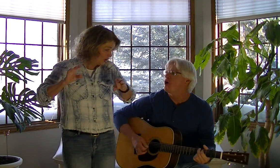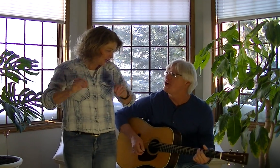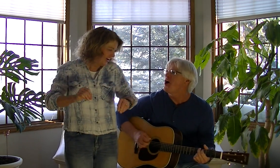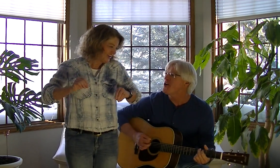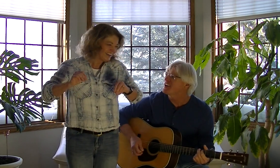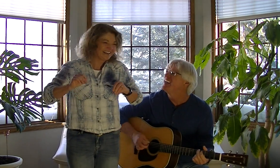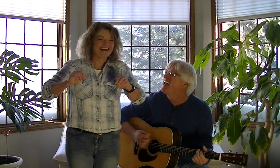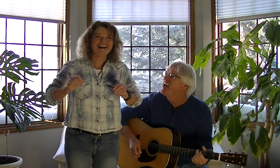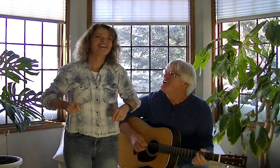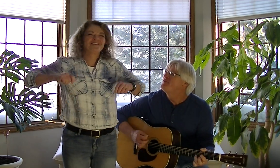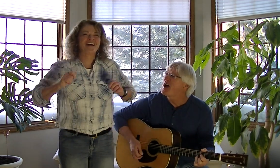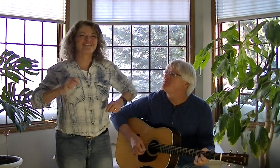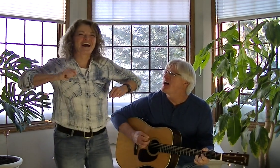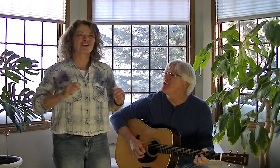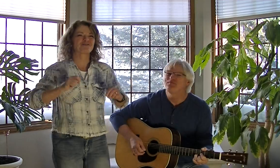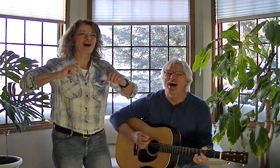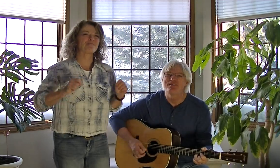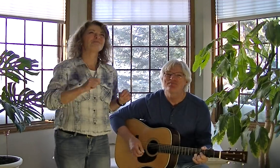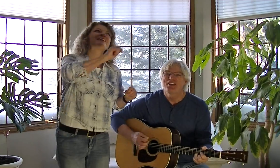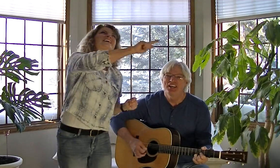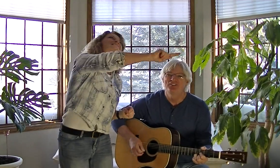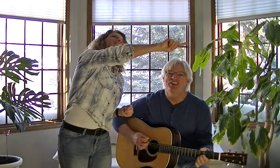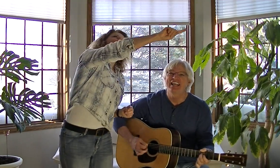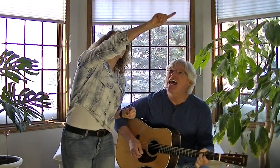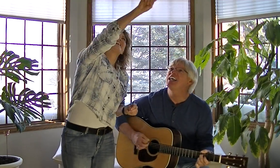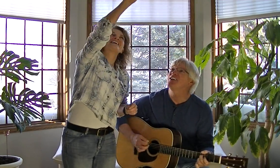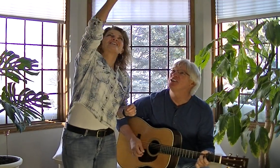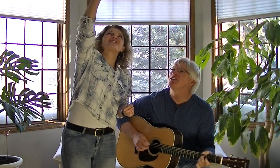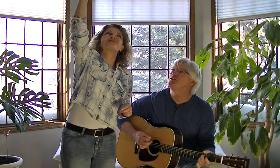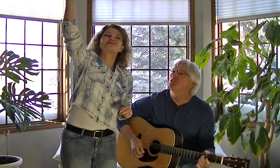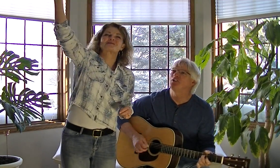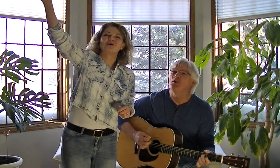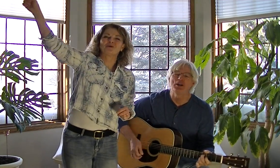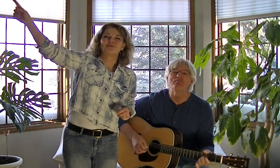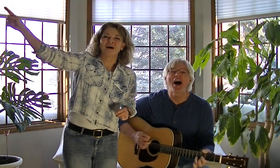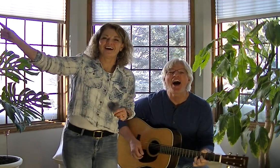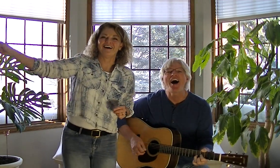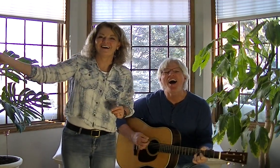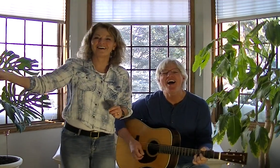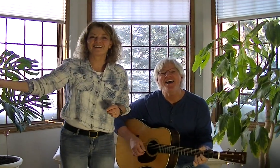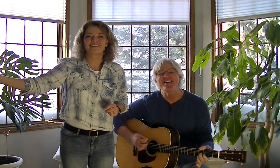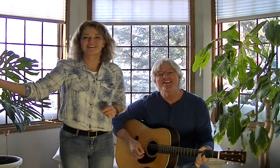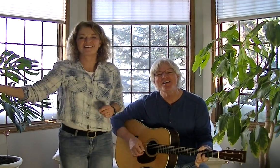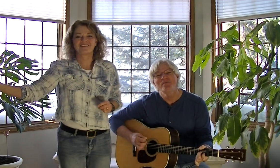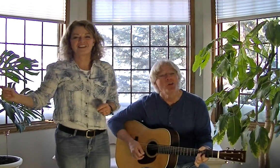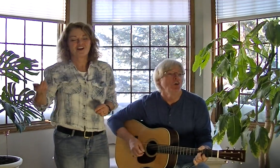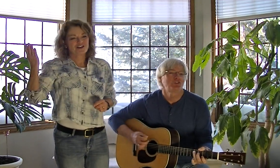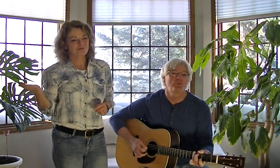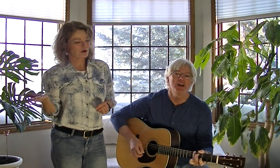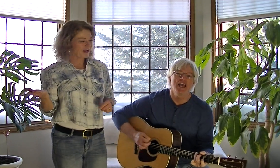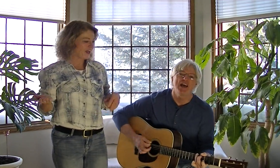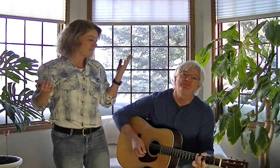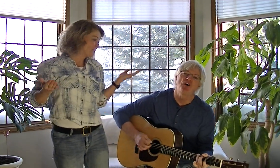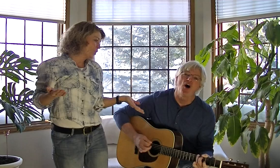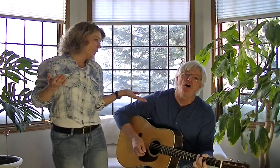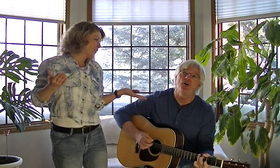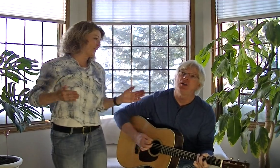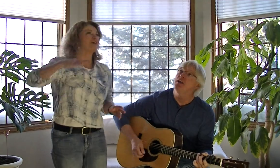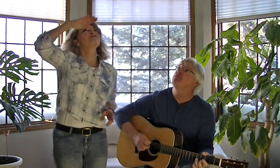hunk, hunk. Fiat, fiat, fiat. It's a Canada Goose going by. Spring and fall, if